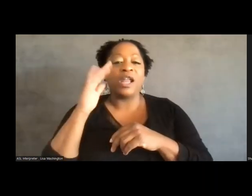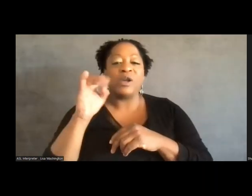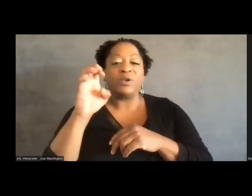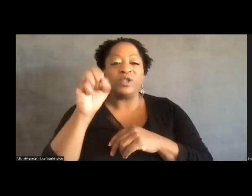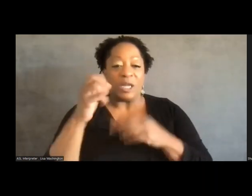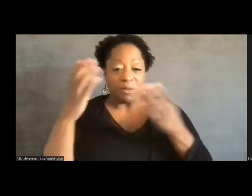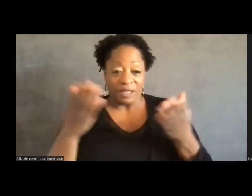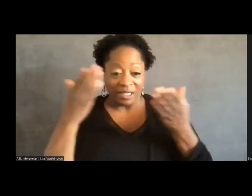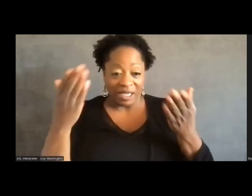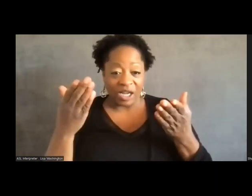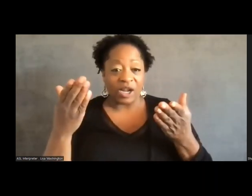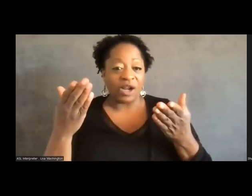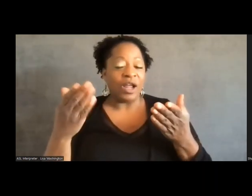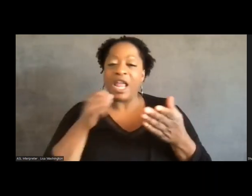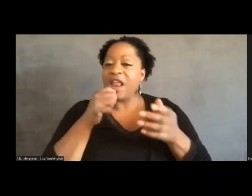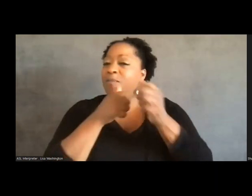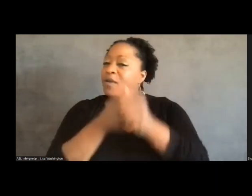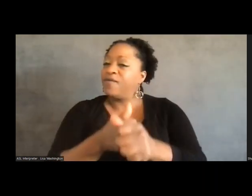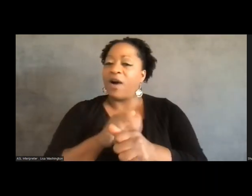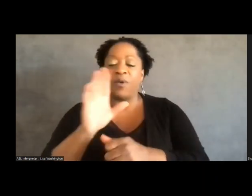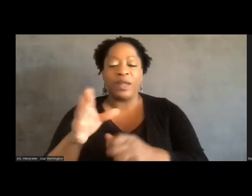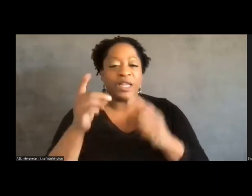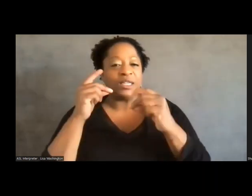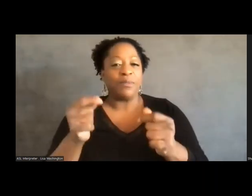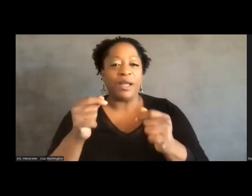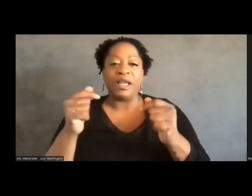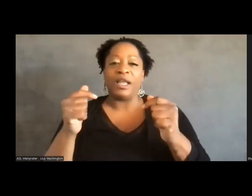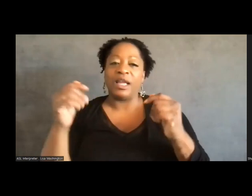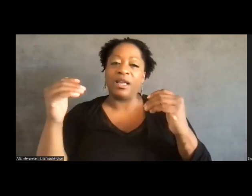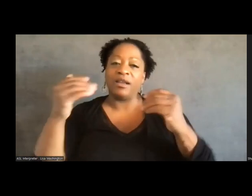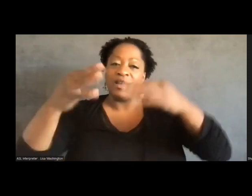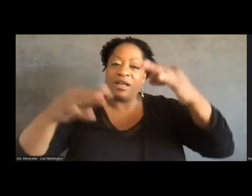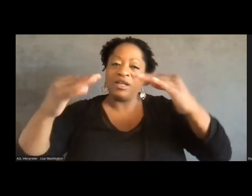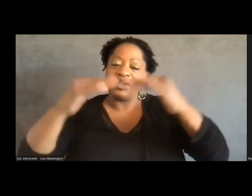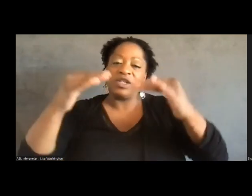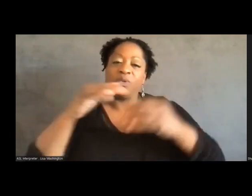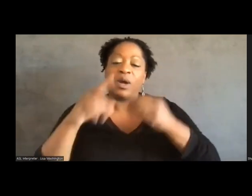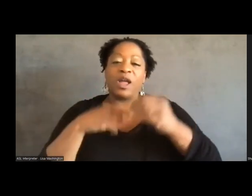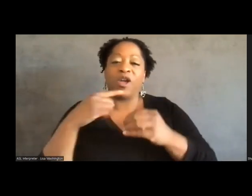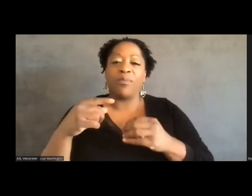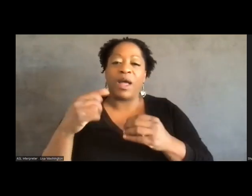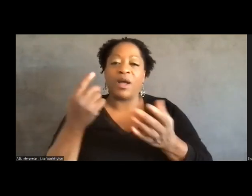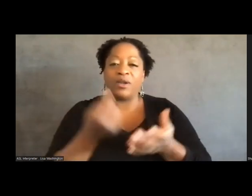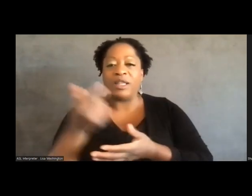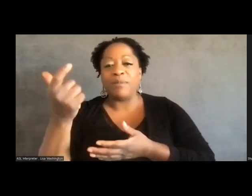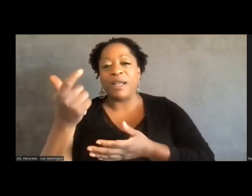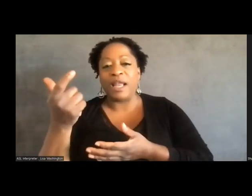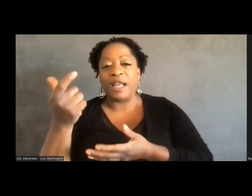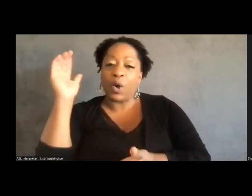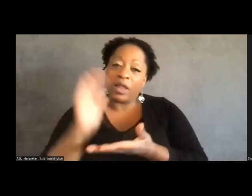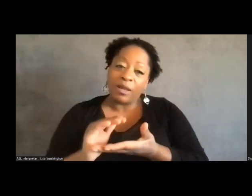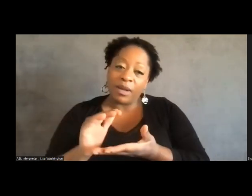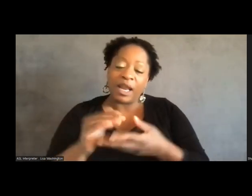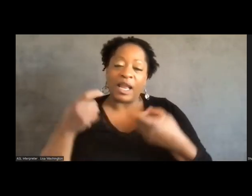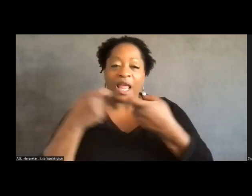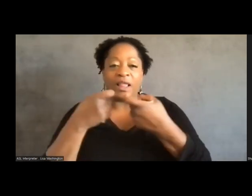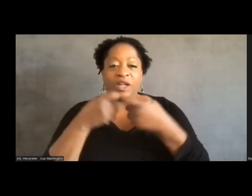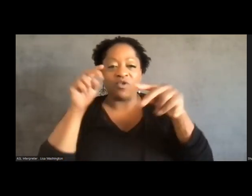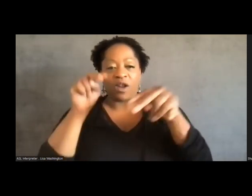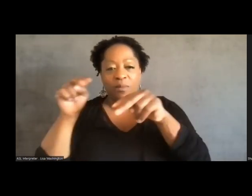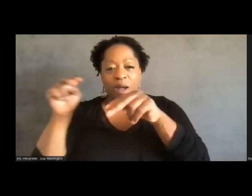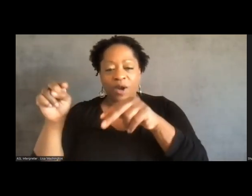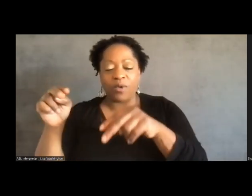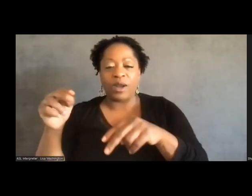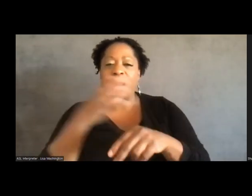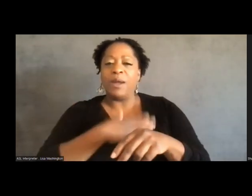have not been following his and Media Justice's work around limiting and ultimately eliminating electronic monitoring, then please